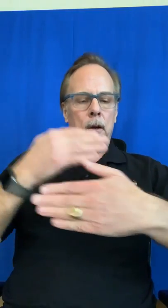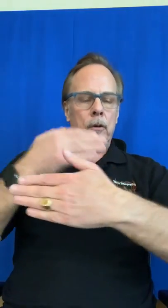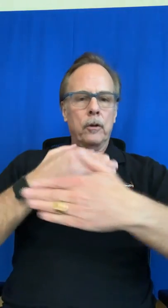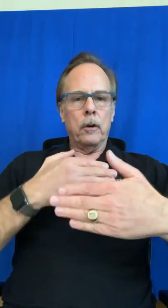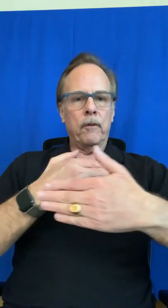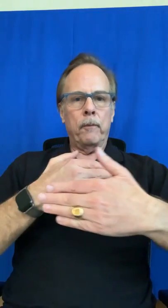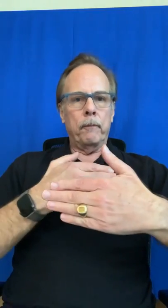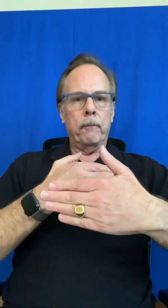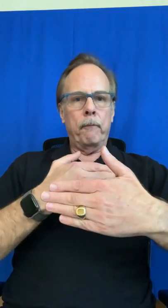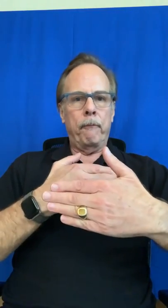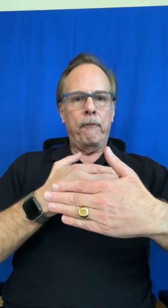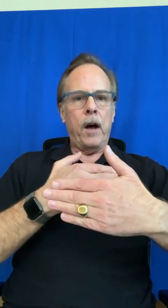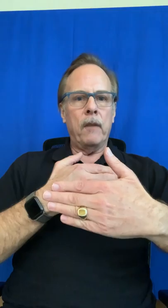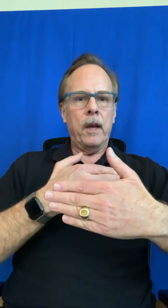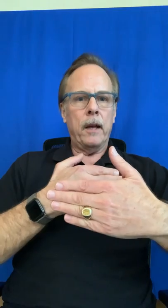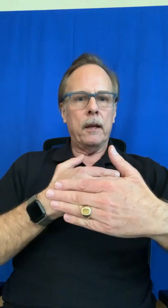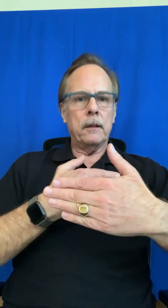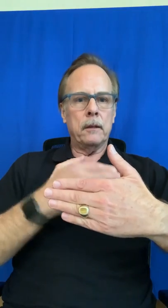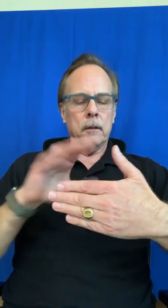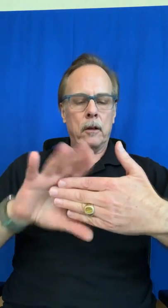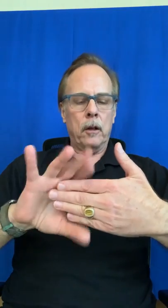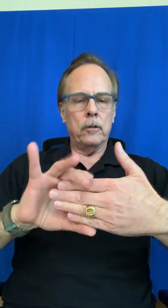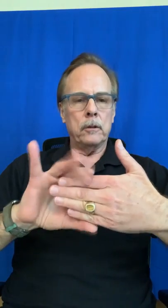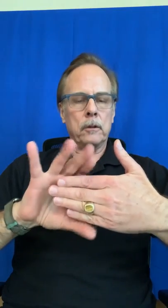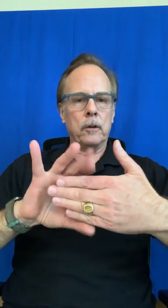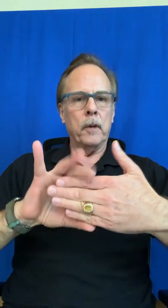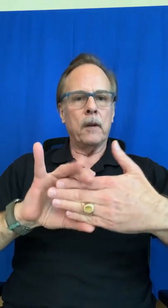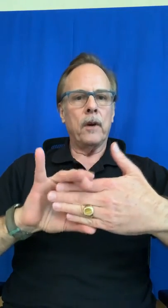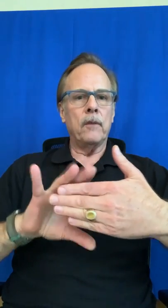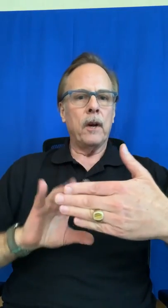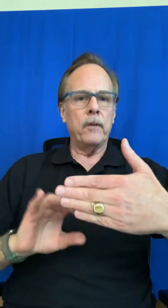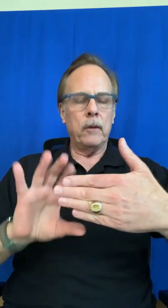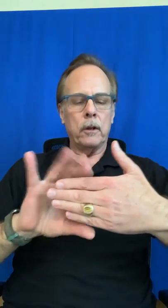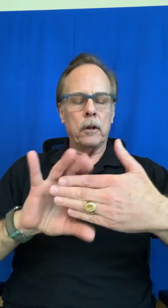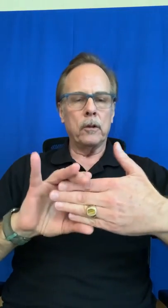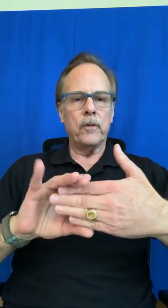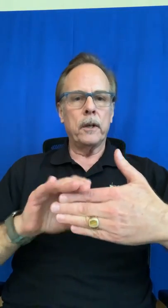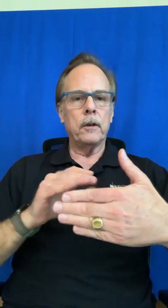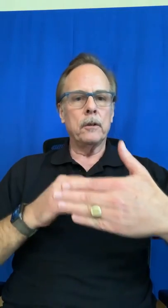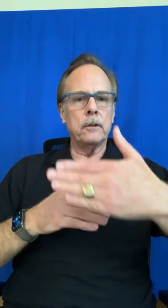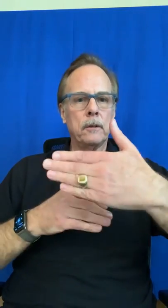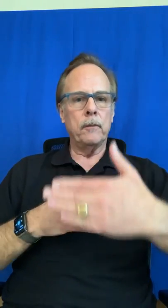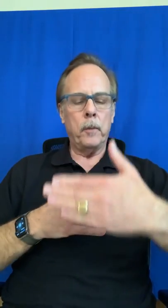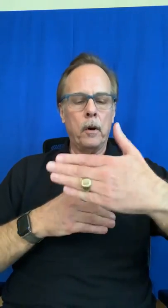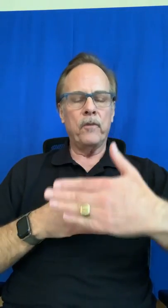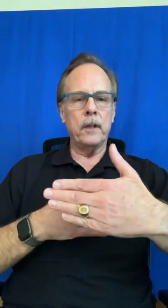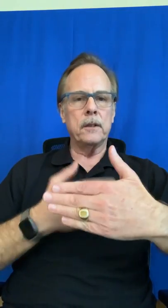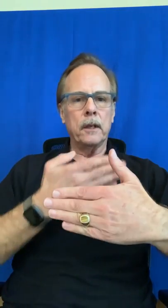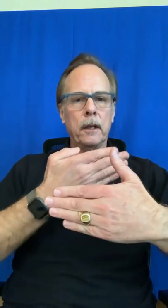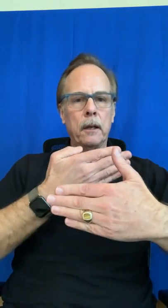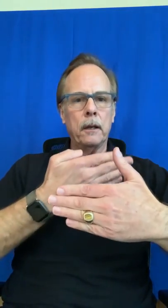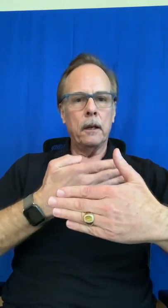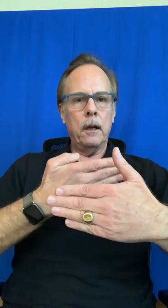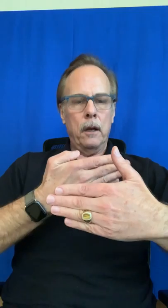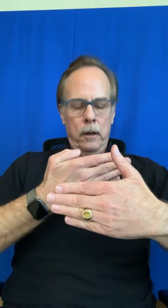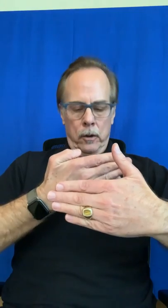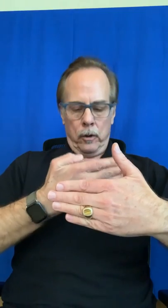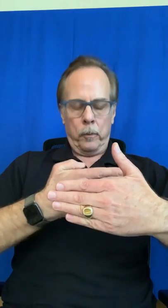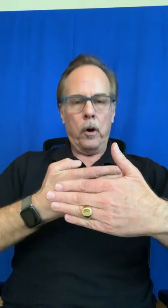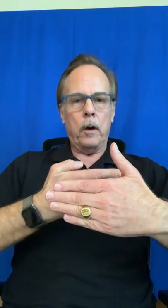your five hand closed your modified five hand with closed fingers palm facing in your palm